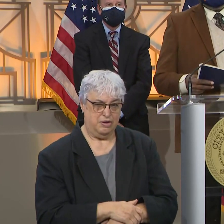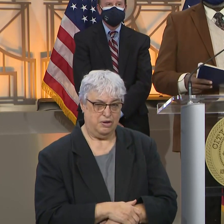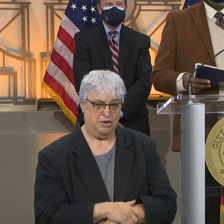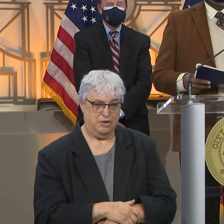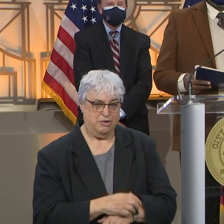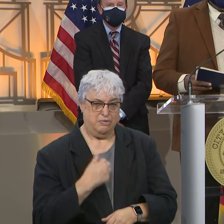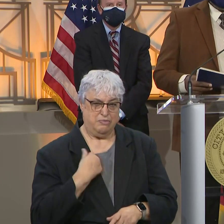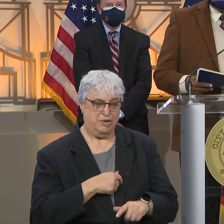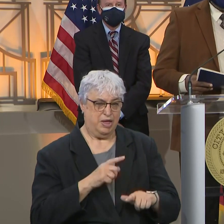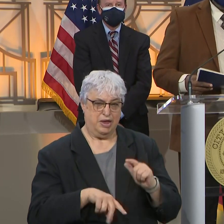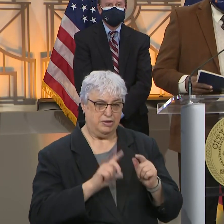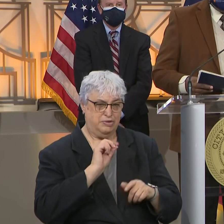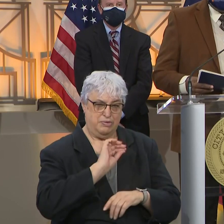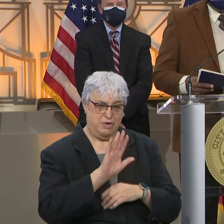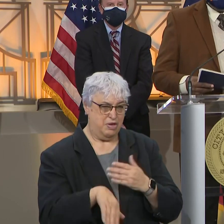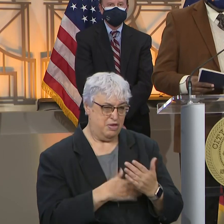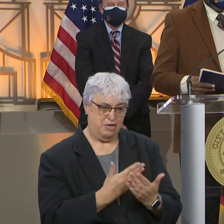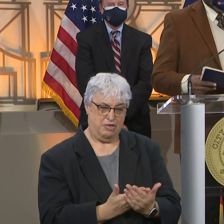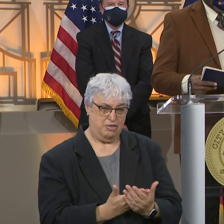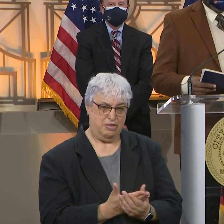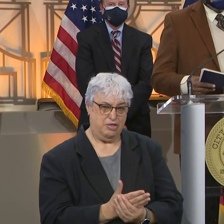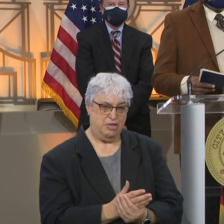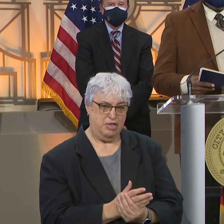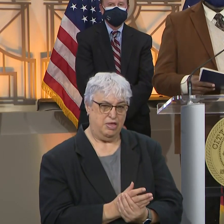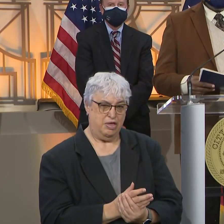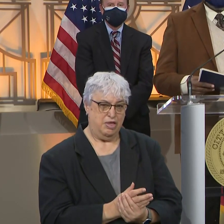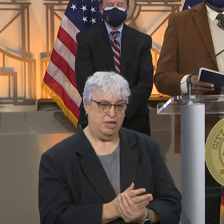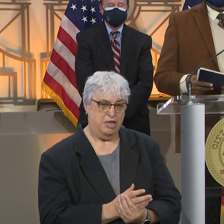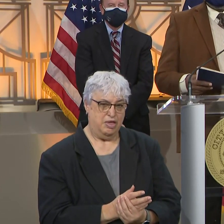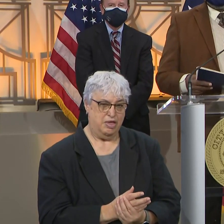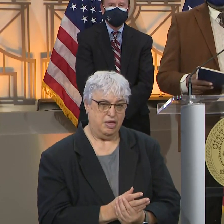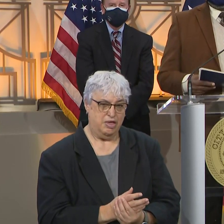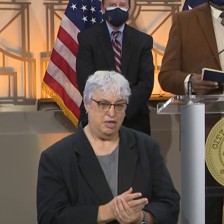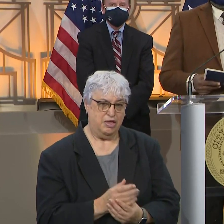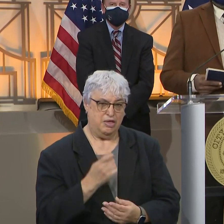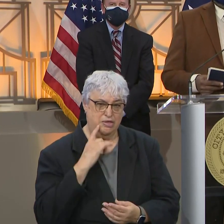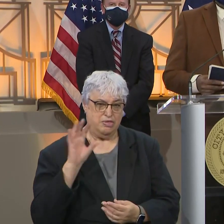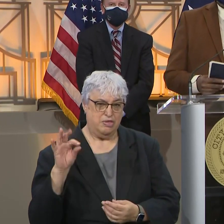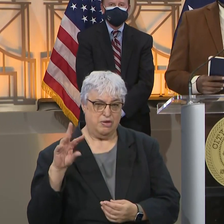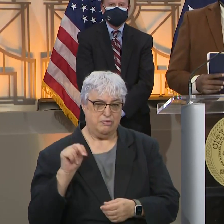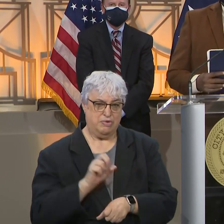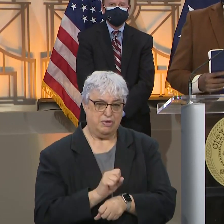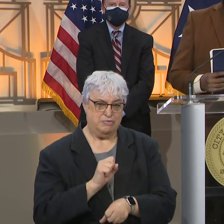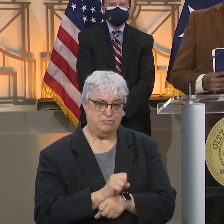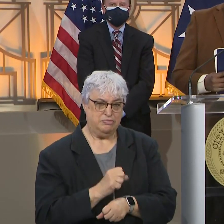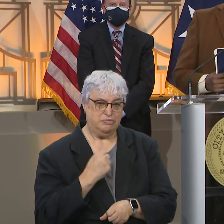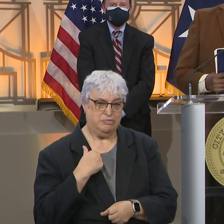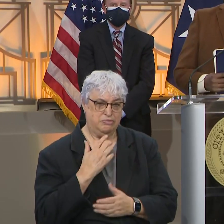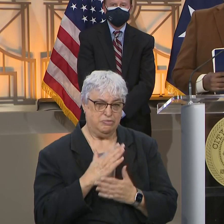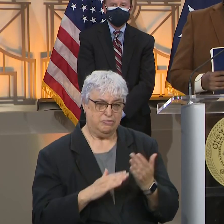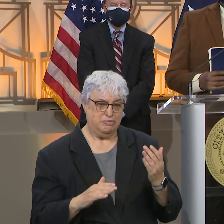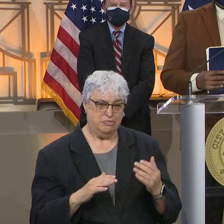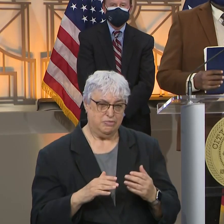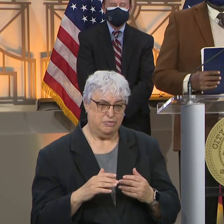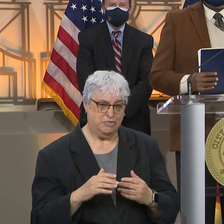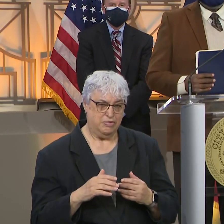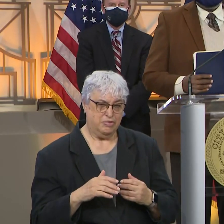We can't do it all as a city. So we divided up the work. They should do their own work, but we are part of the